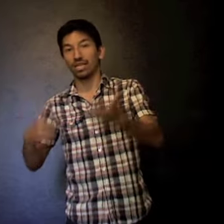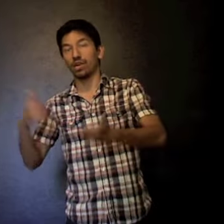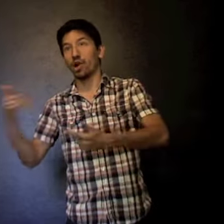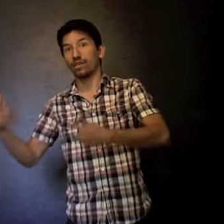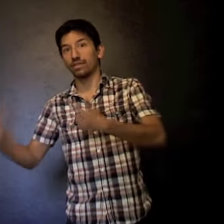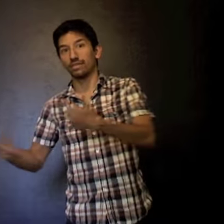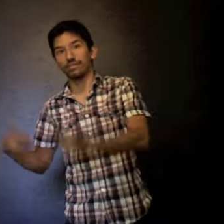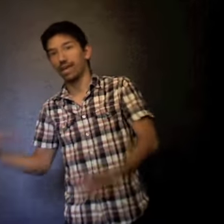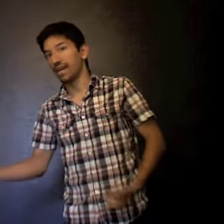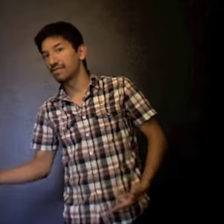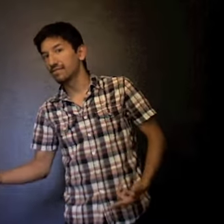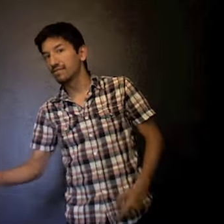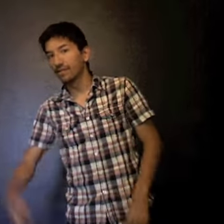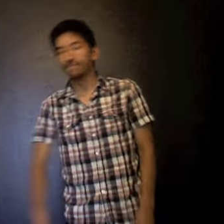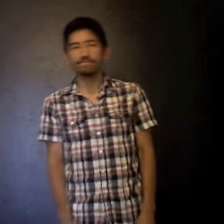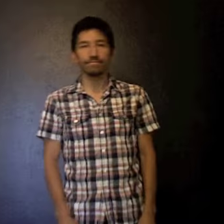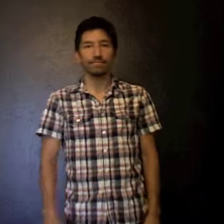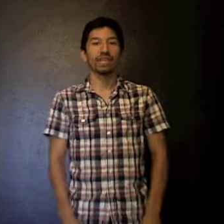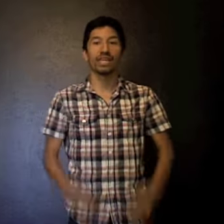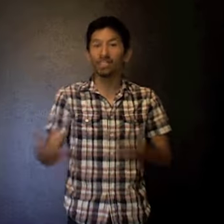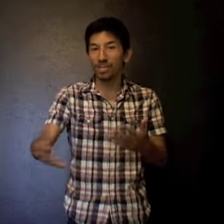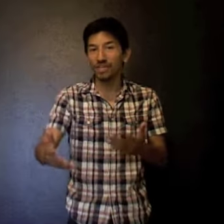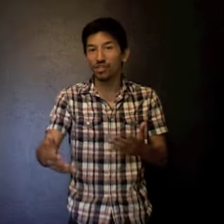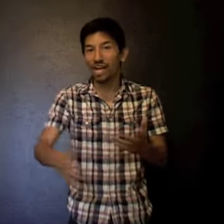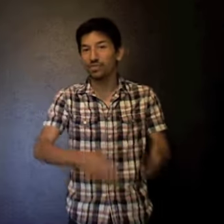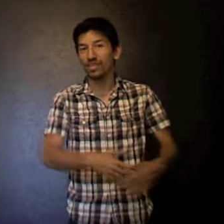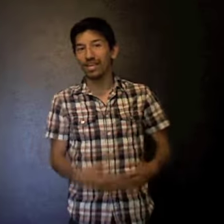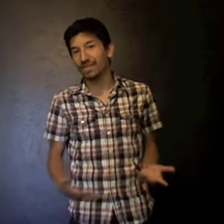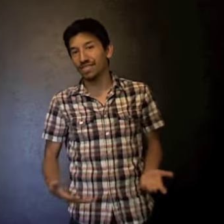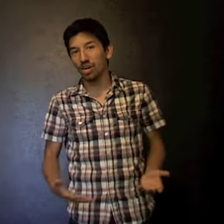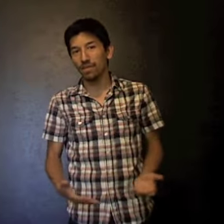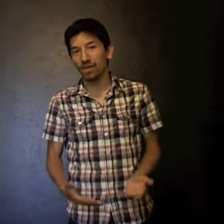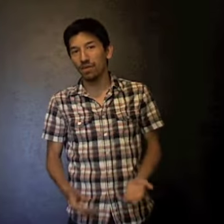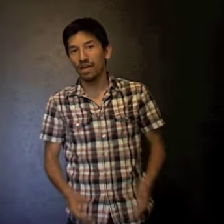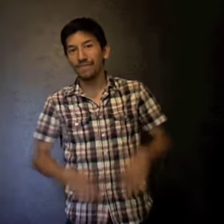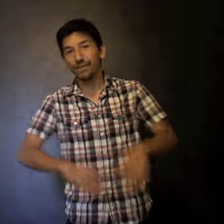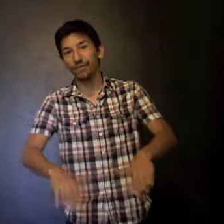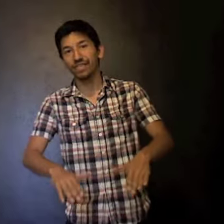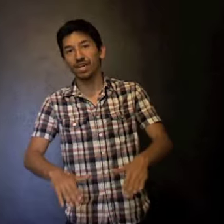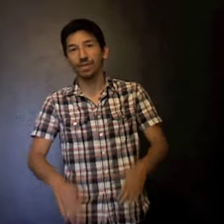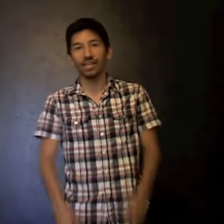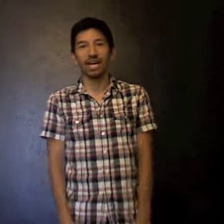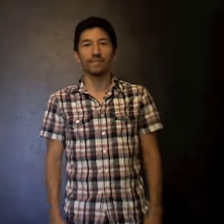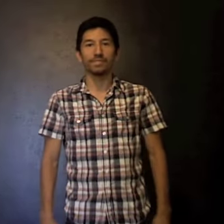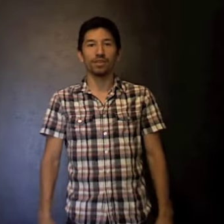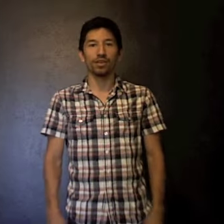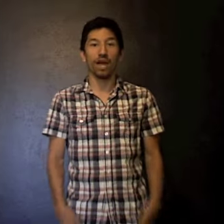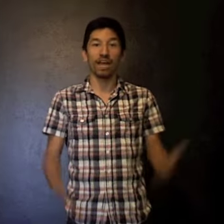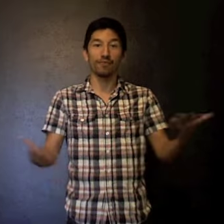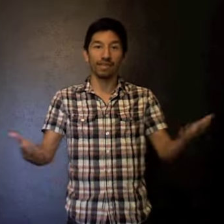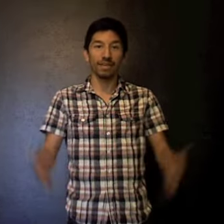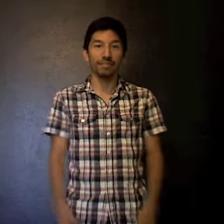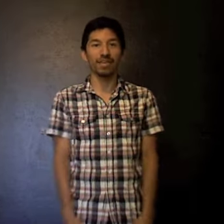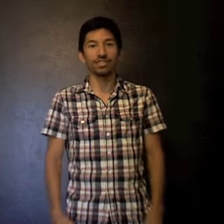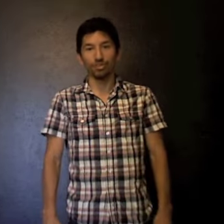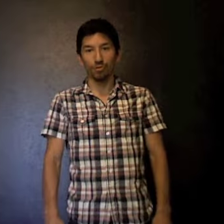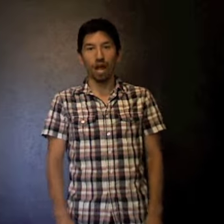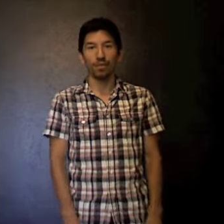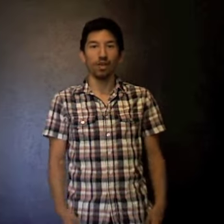awesomeness. Is there something you guys would like me to talk about? Feel free to tell me in the comments below. I read them because there's probably only